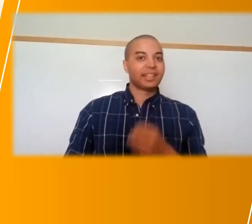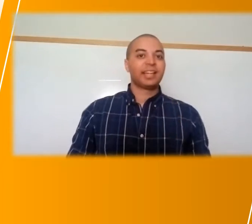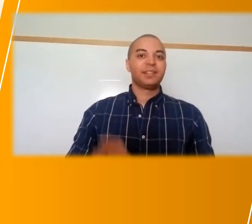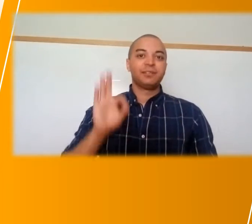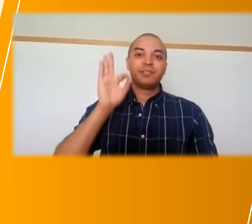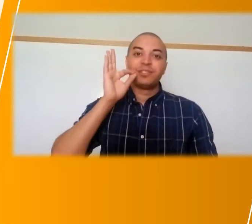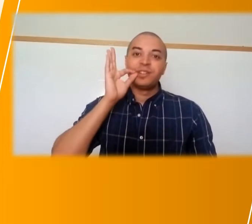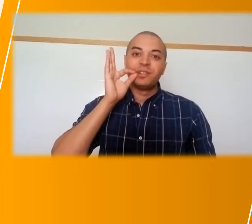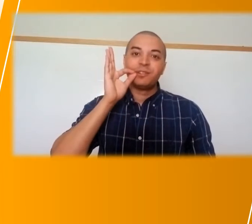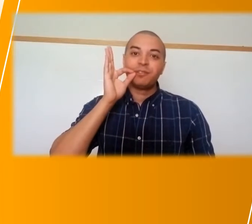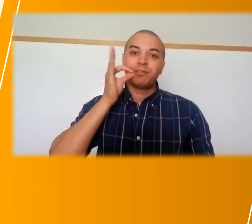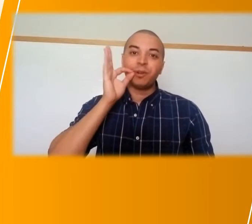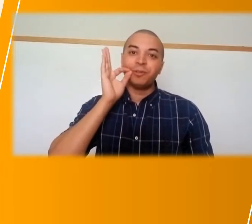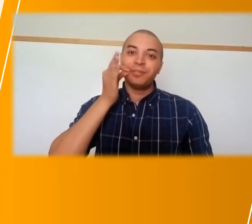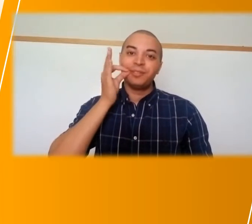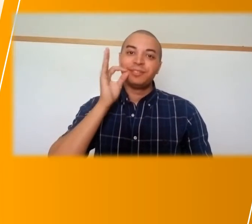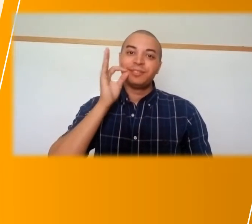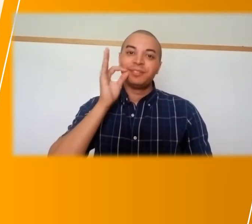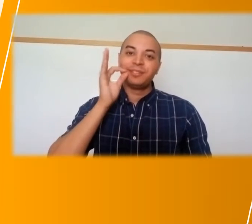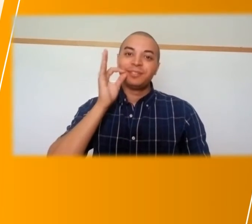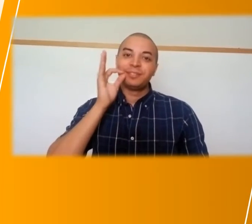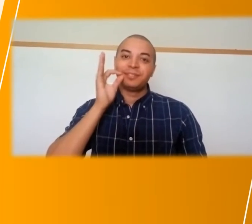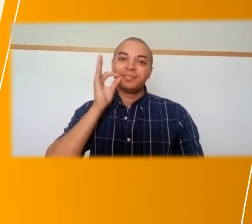a lot of fruit.